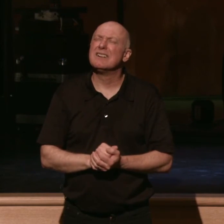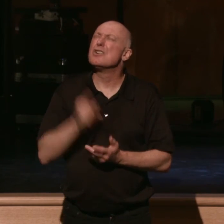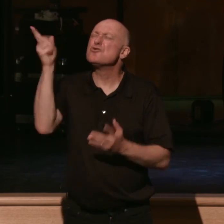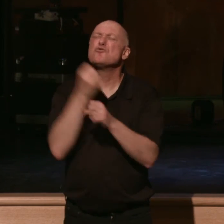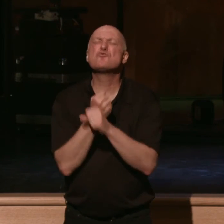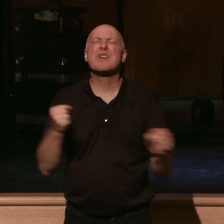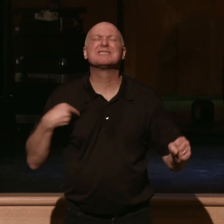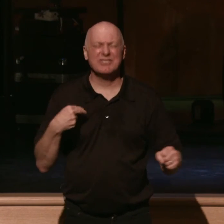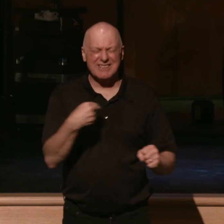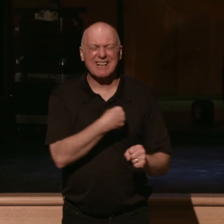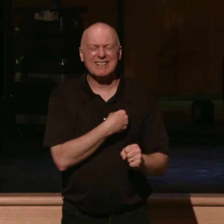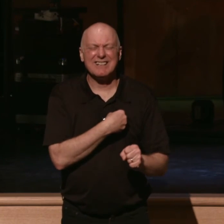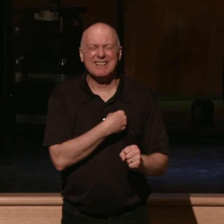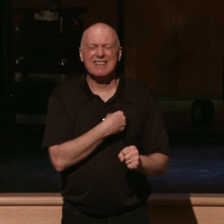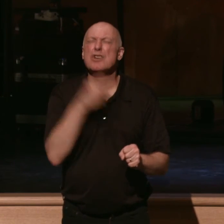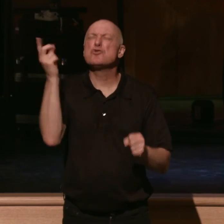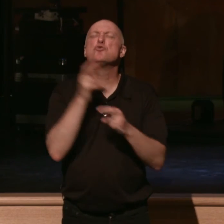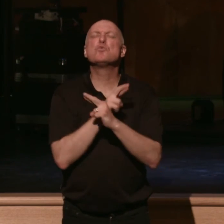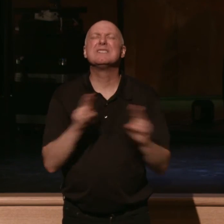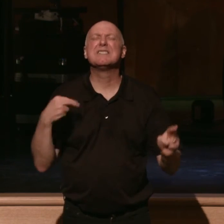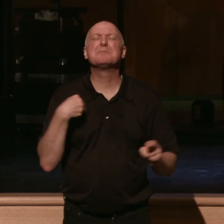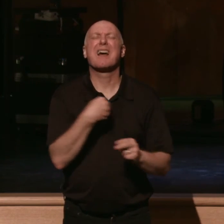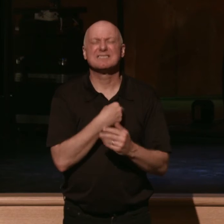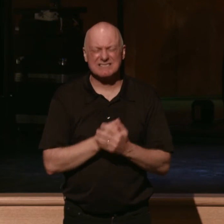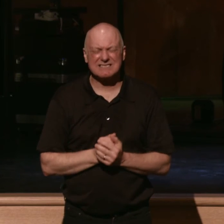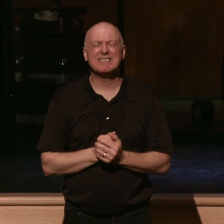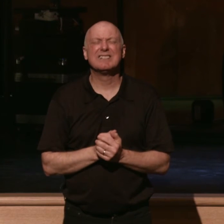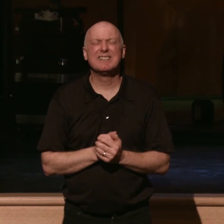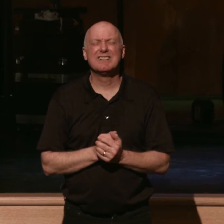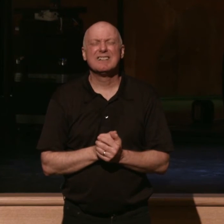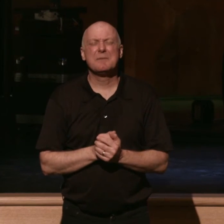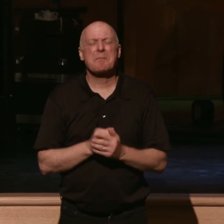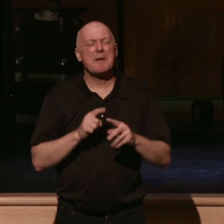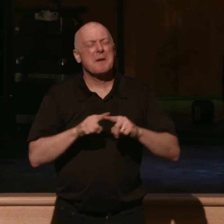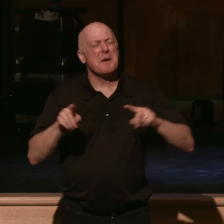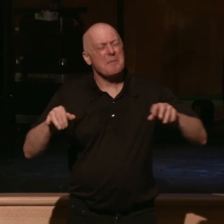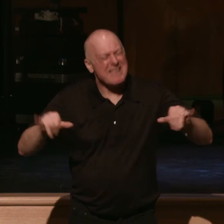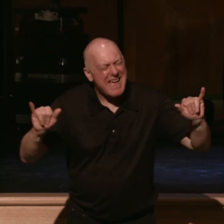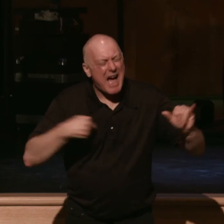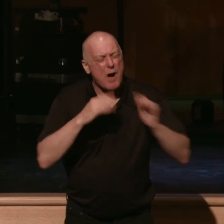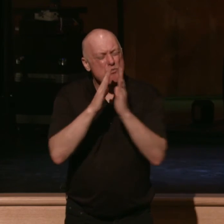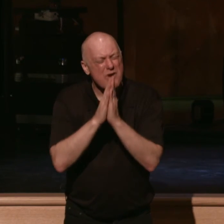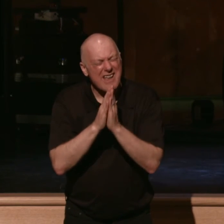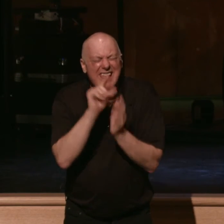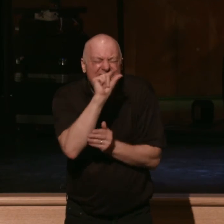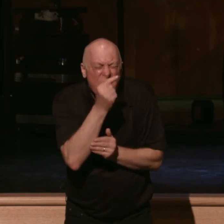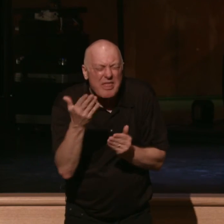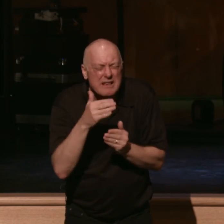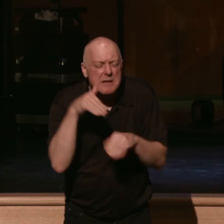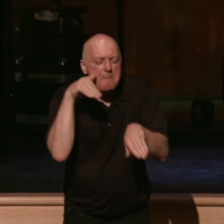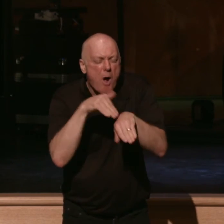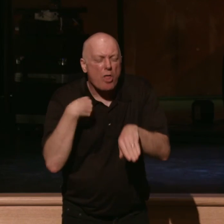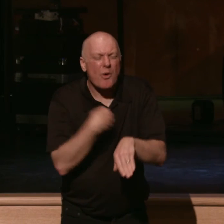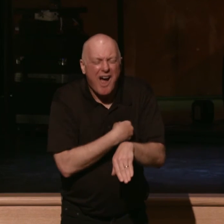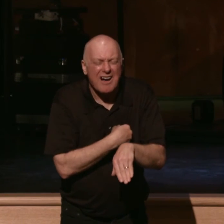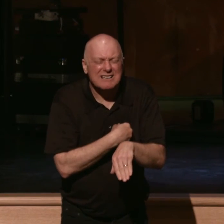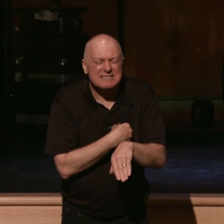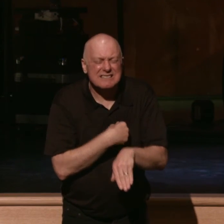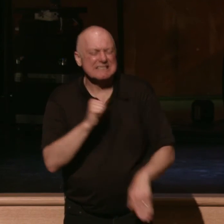and how you have redeemed us. And God, pray that the little things that bother us, the self-righteousness in our